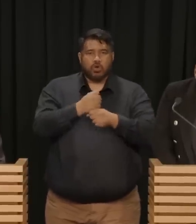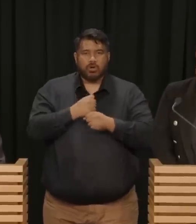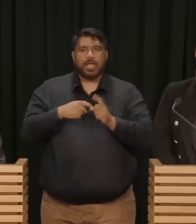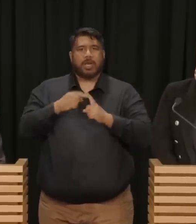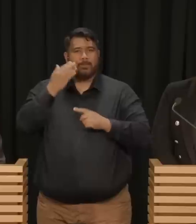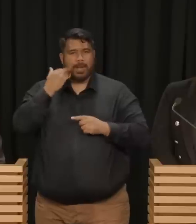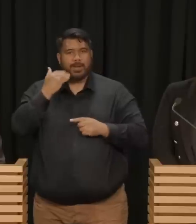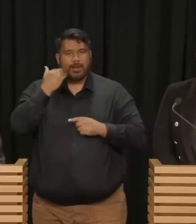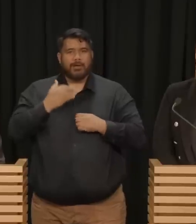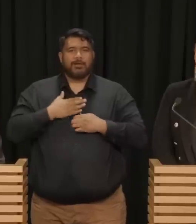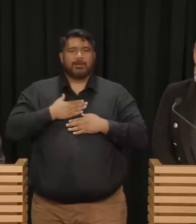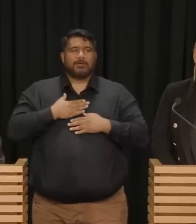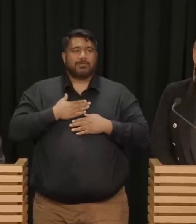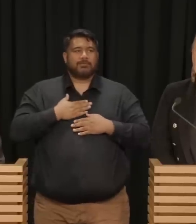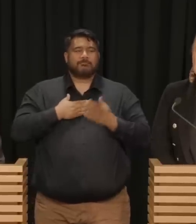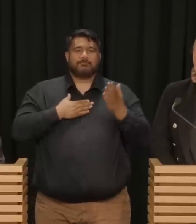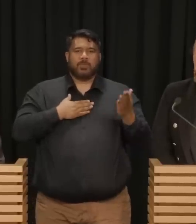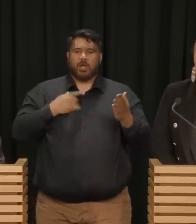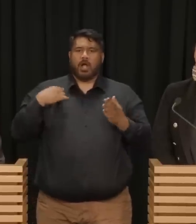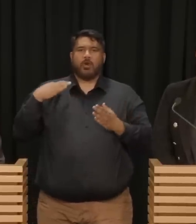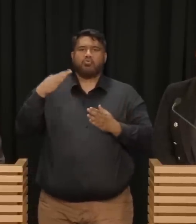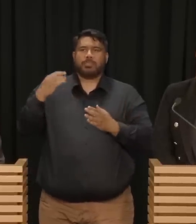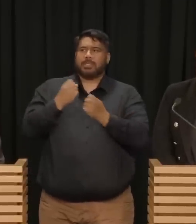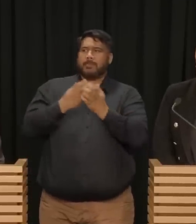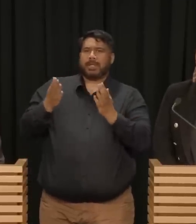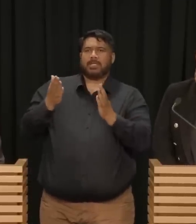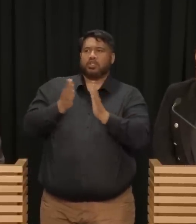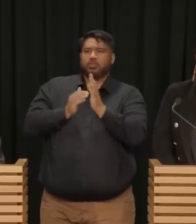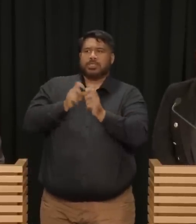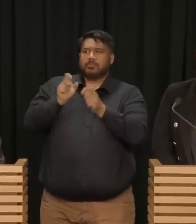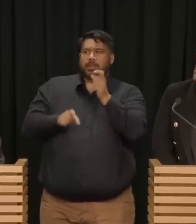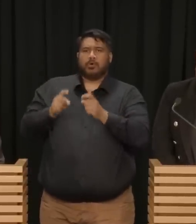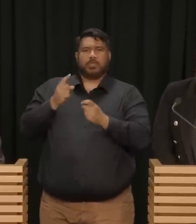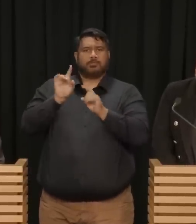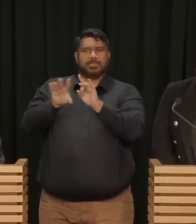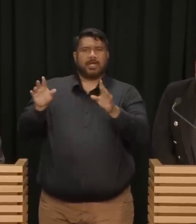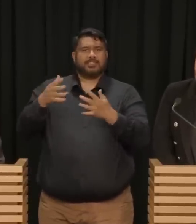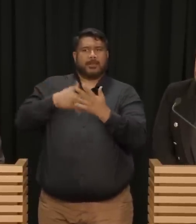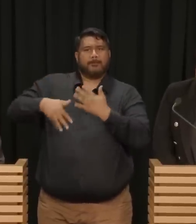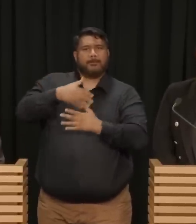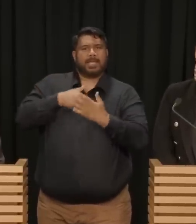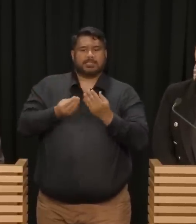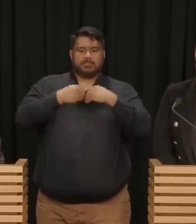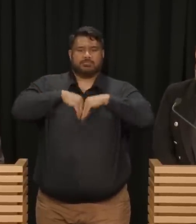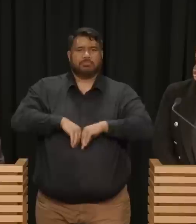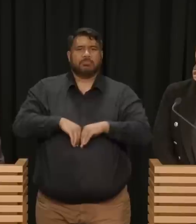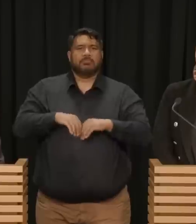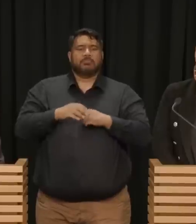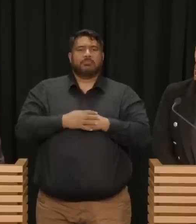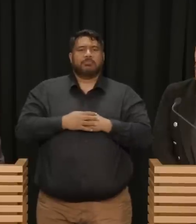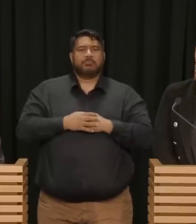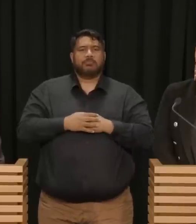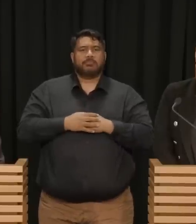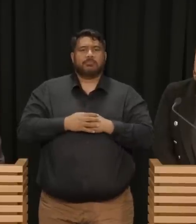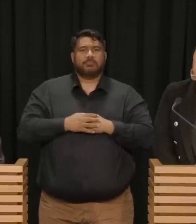and represent generations of New Zealanders with mixed heritage. It is a huge honour and privilege